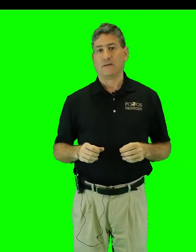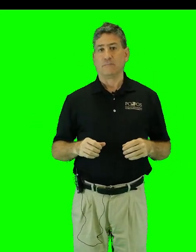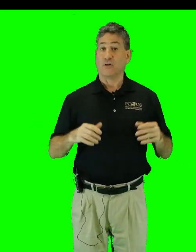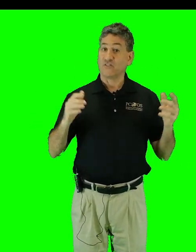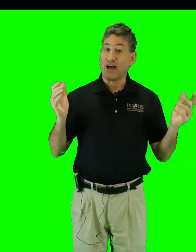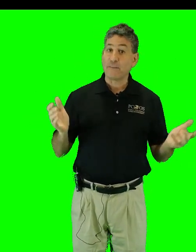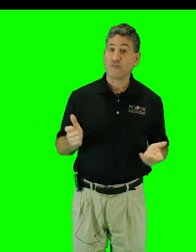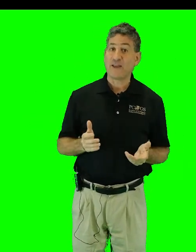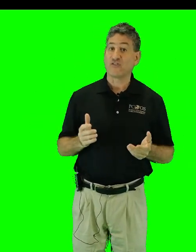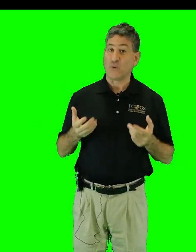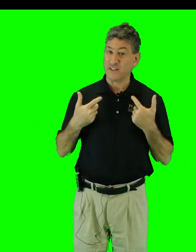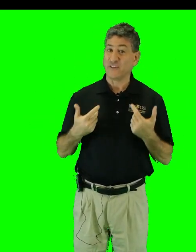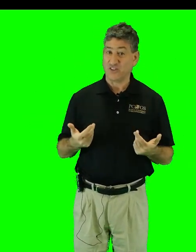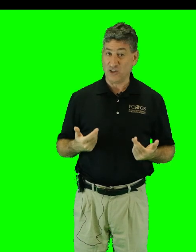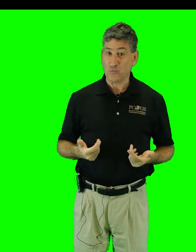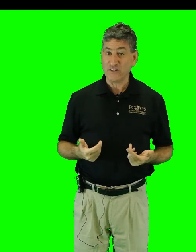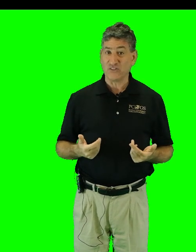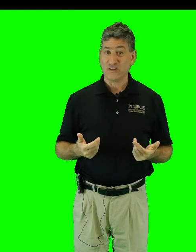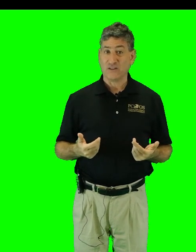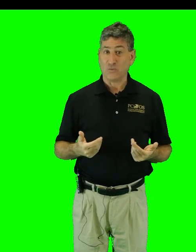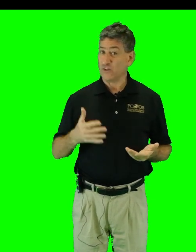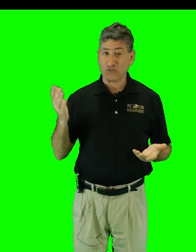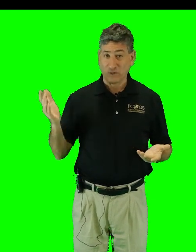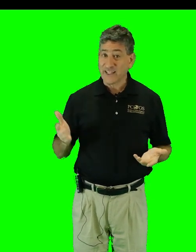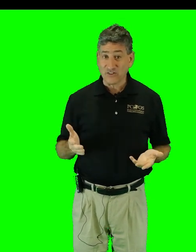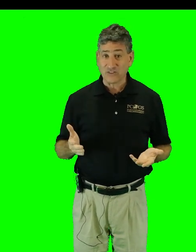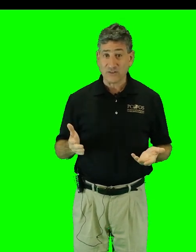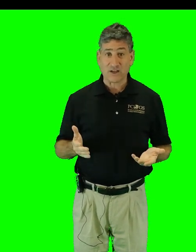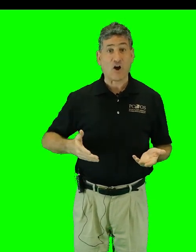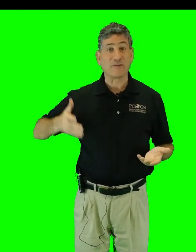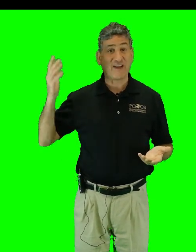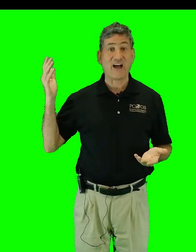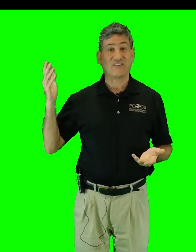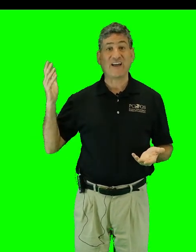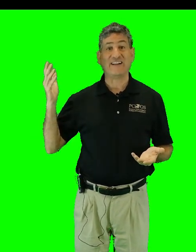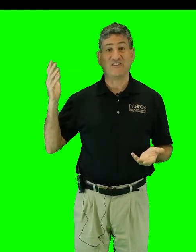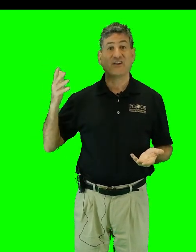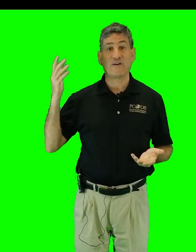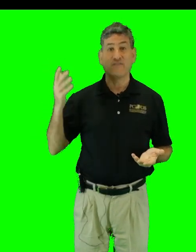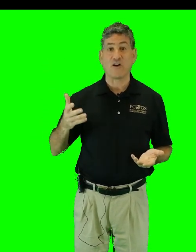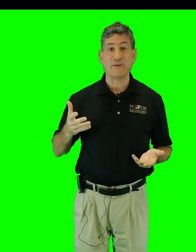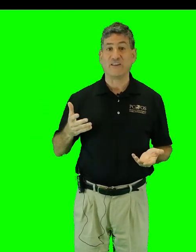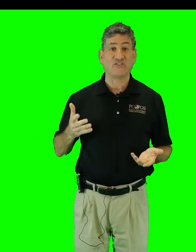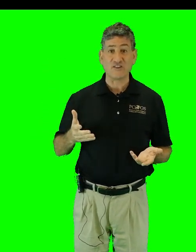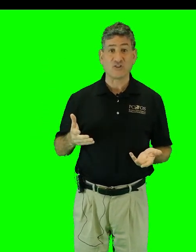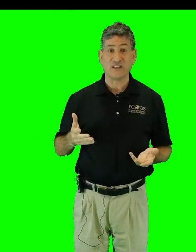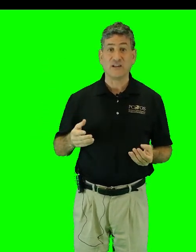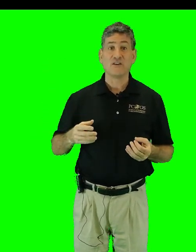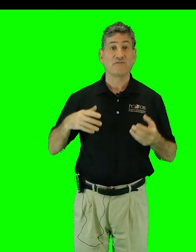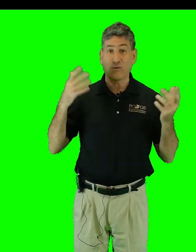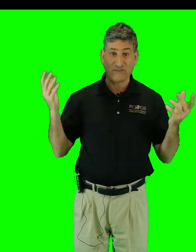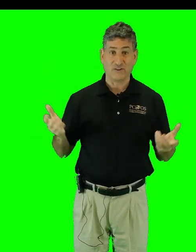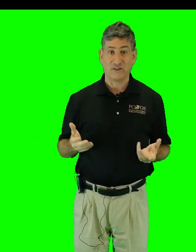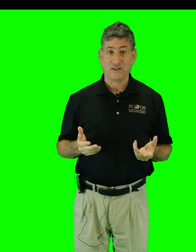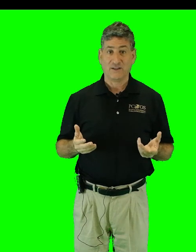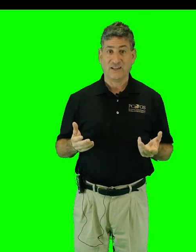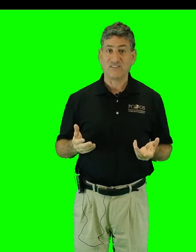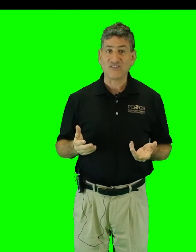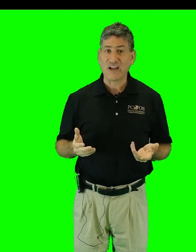But on timespans relevant to humans, once released, the carbon dioxide is in our environment essentially forever. It does not